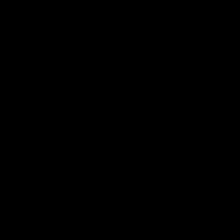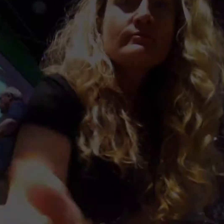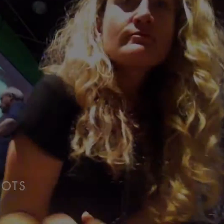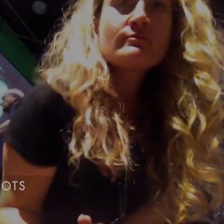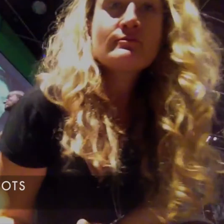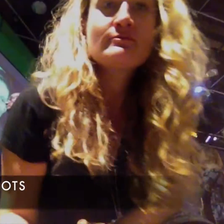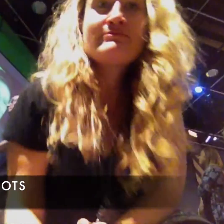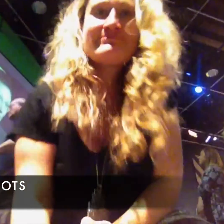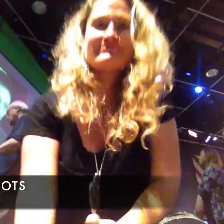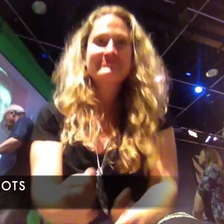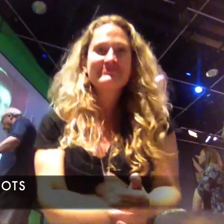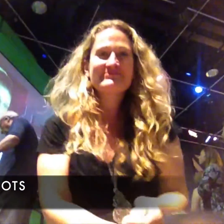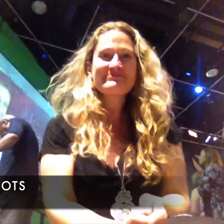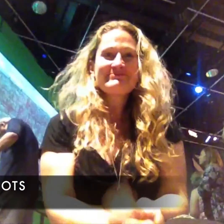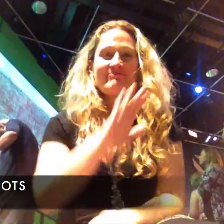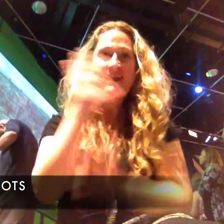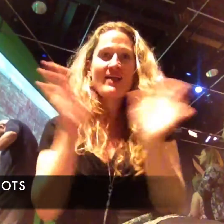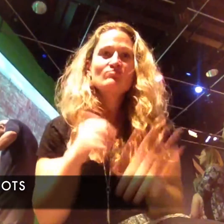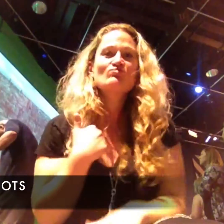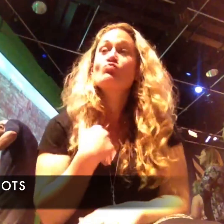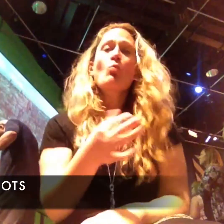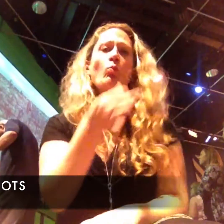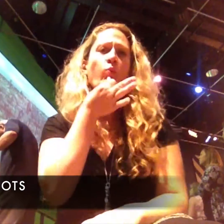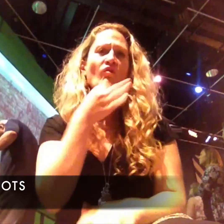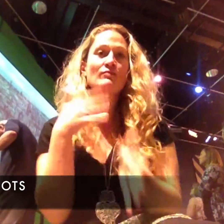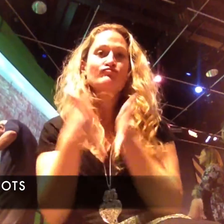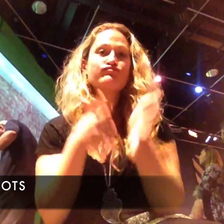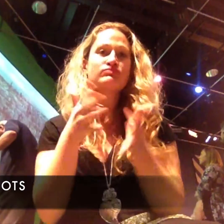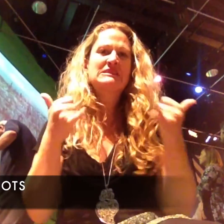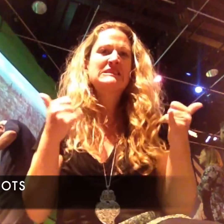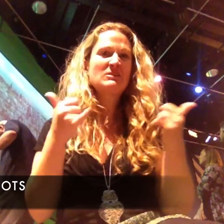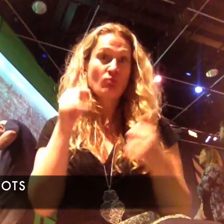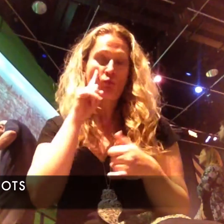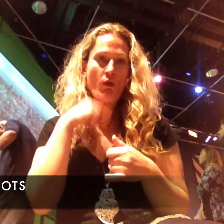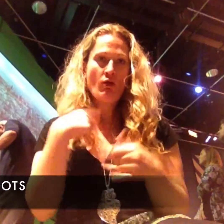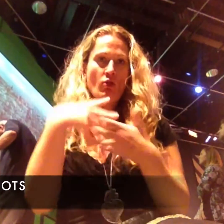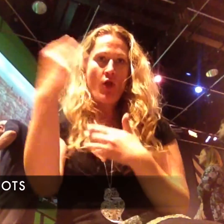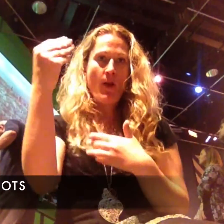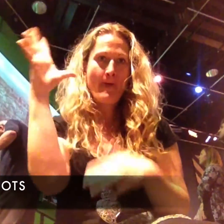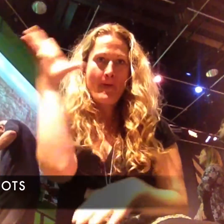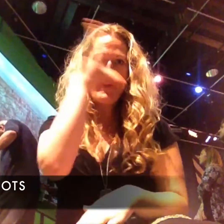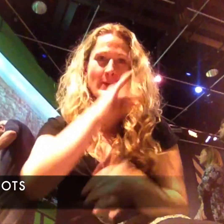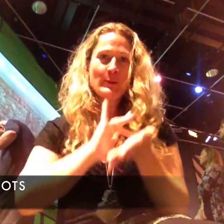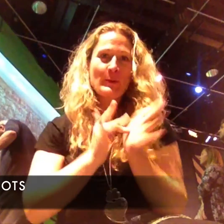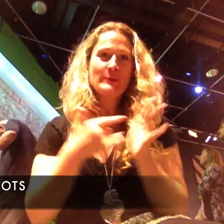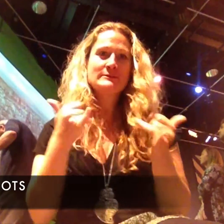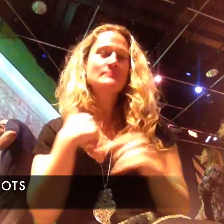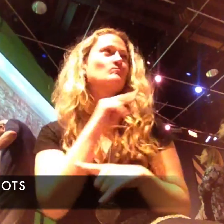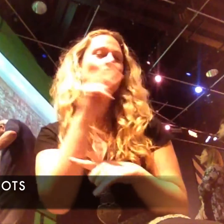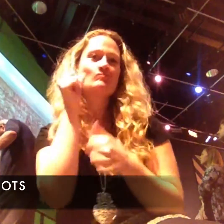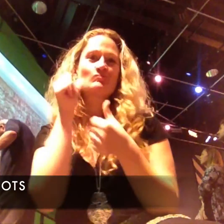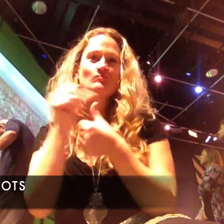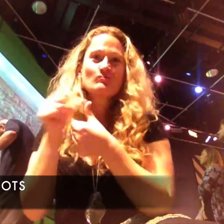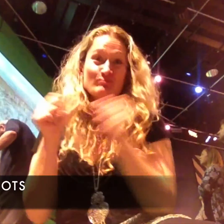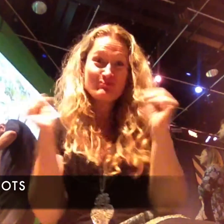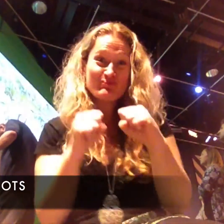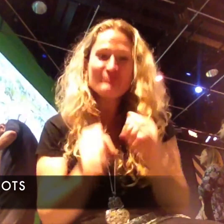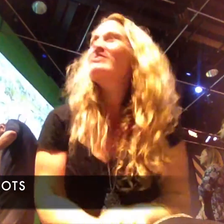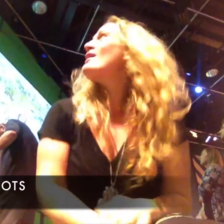We're going to begin the issue of industry on back of the program there. Then the second job we'll shoot the place